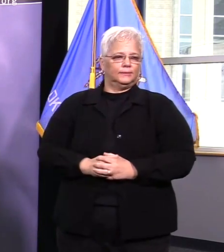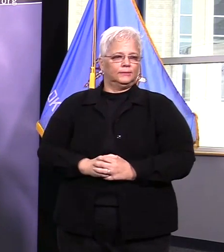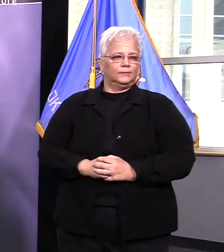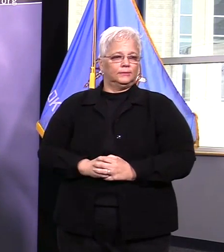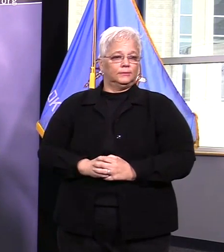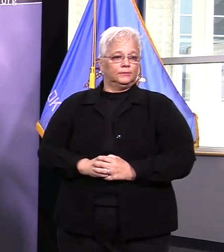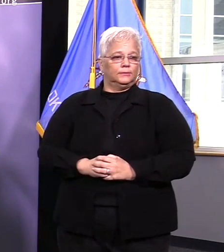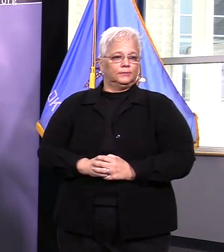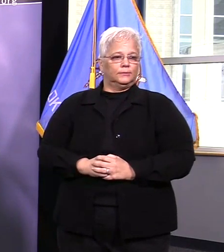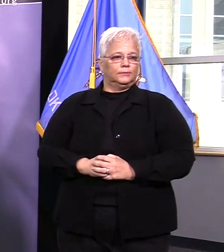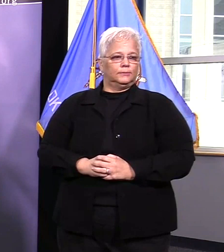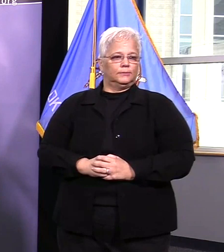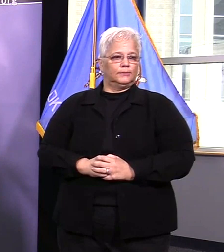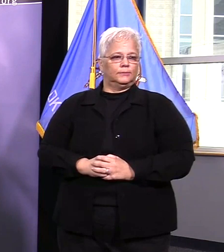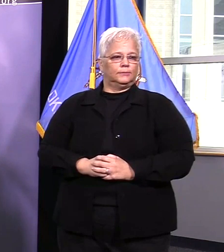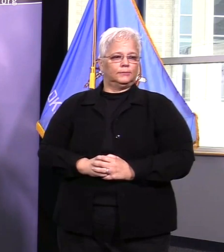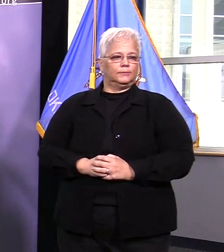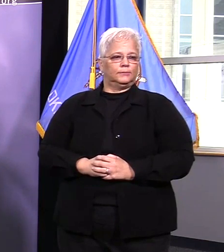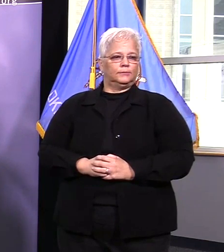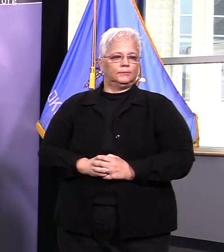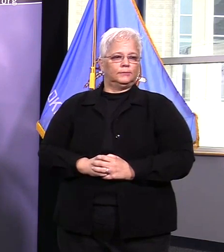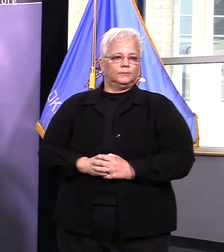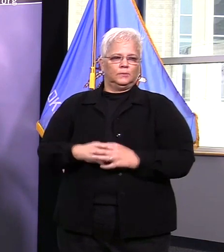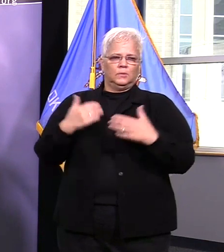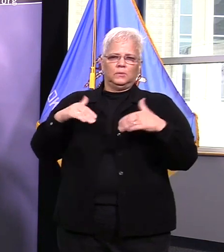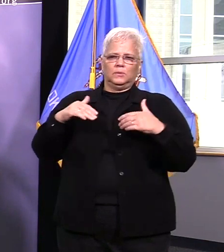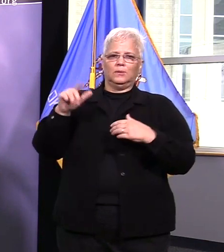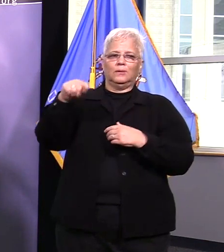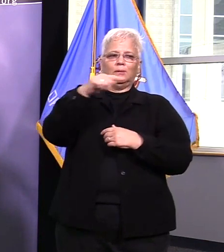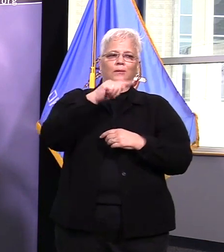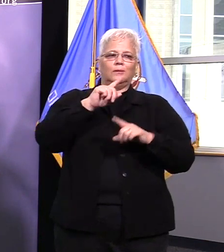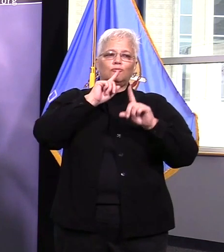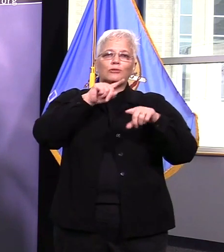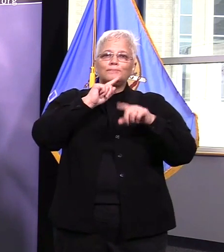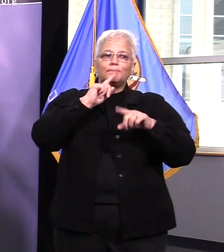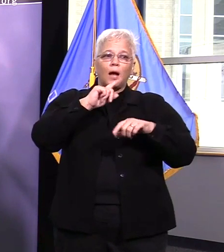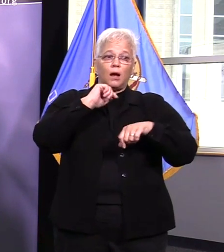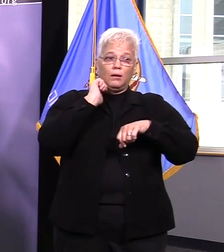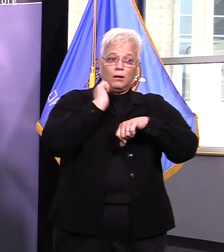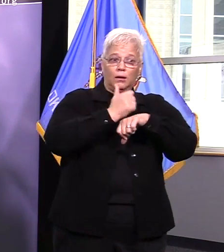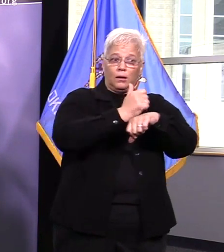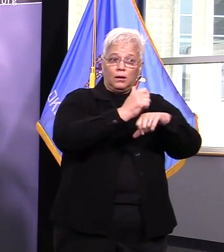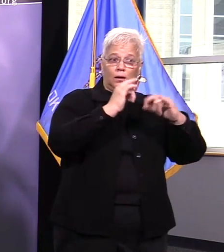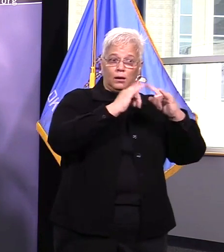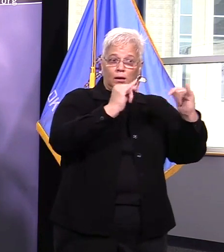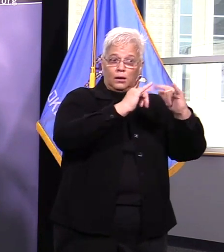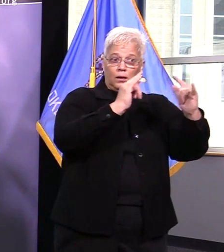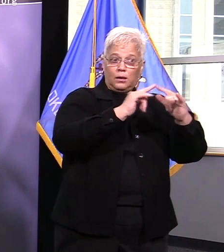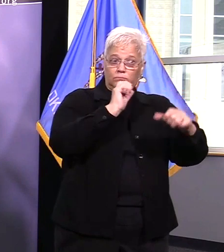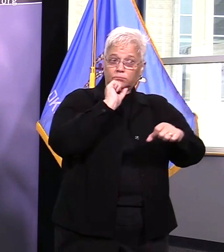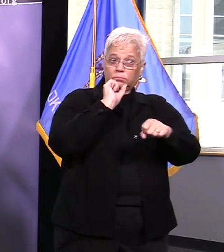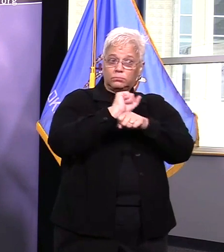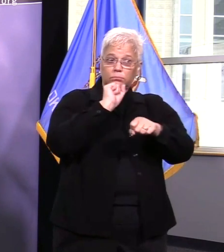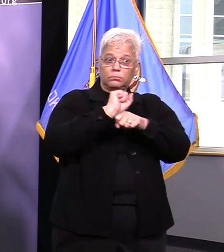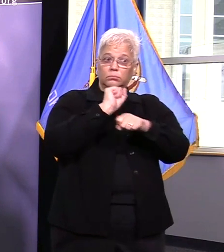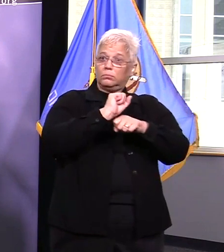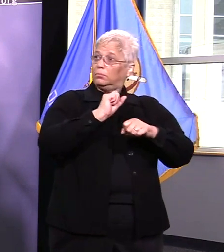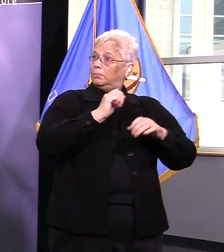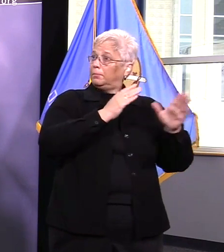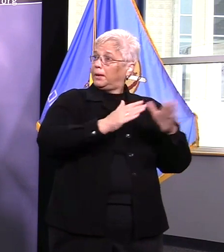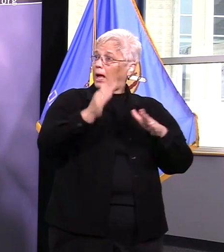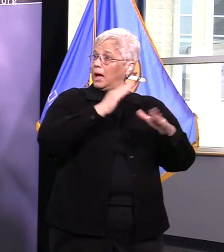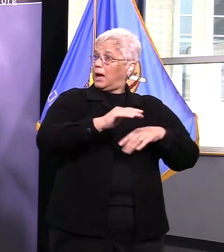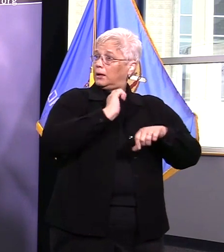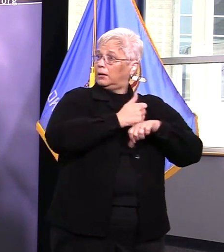around the city are there plans to turn the areas into all are there plans to turn the area into alternate care sites and if